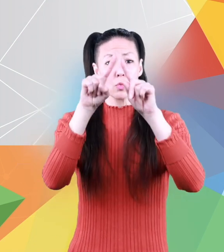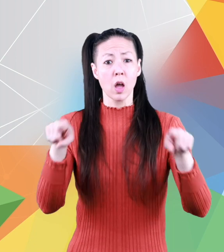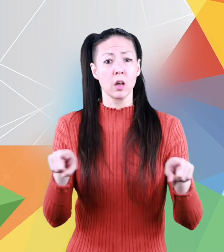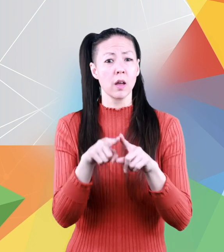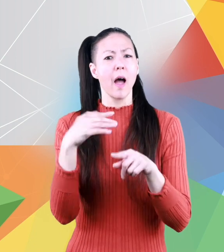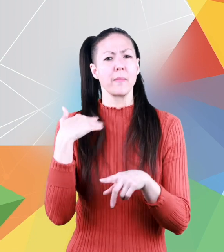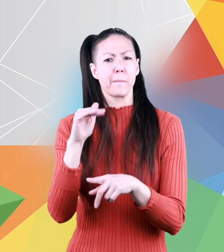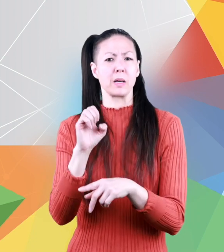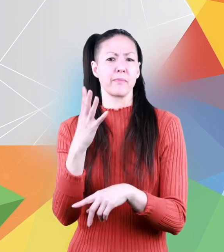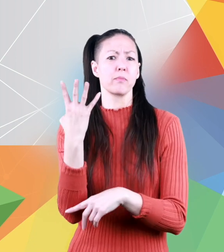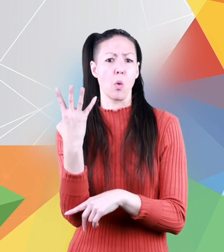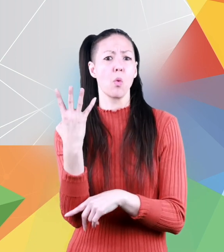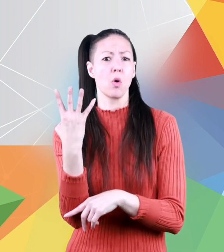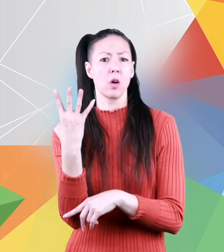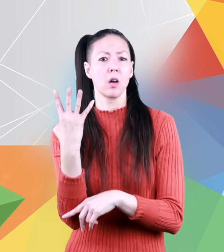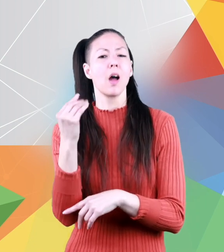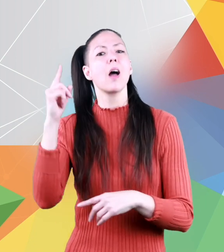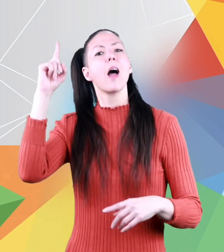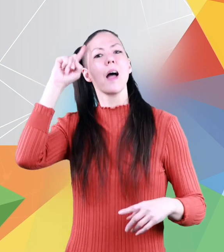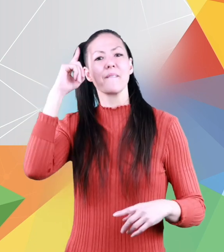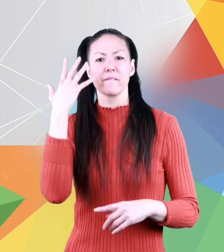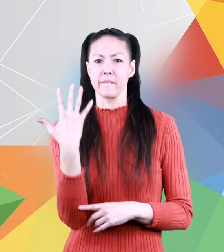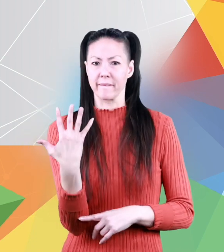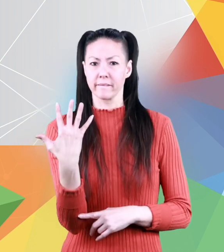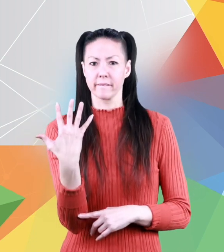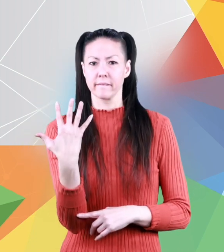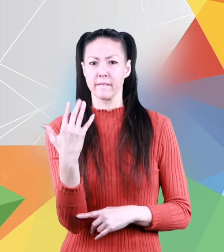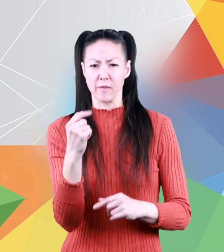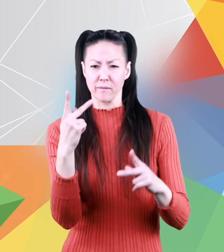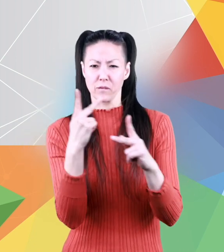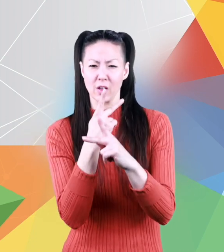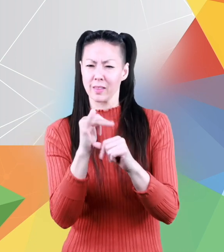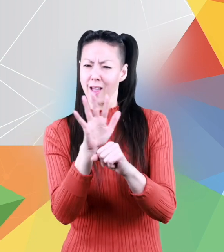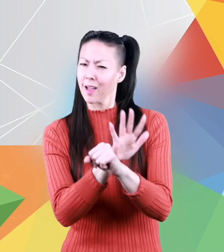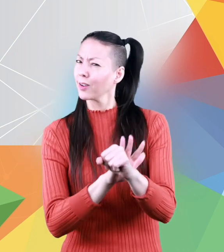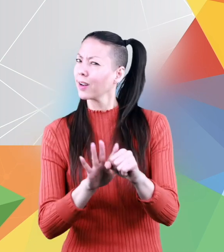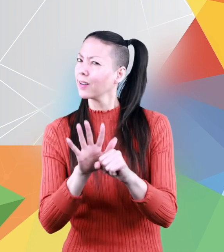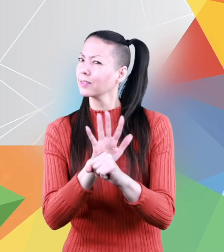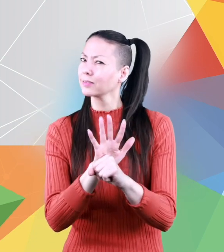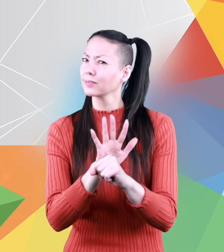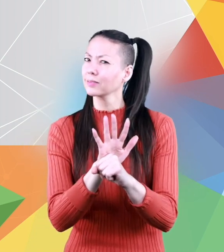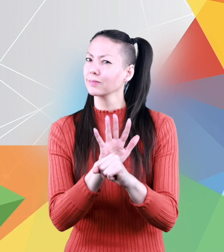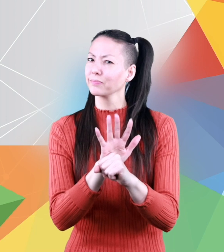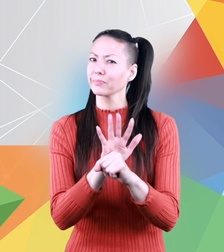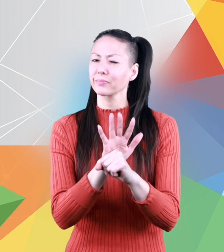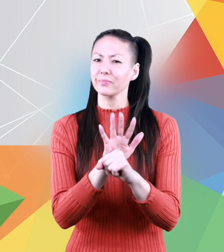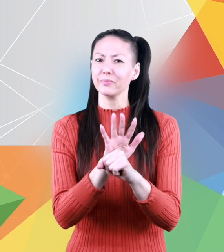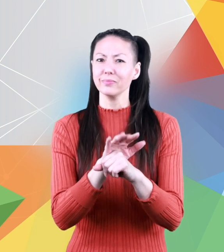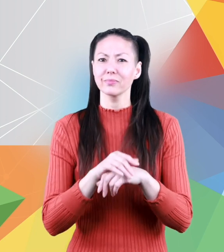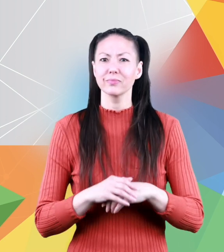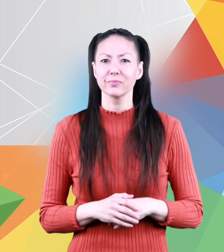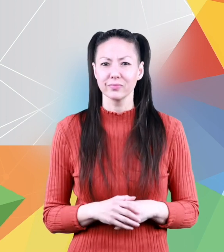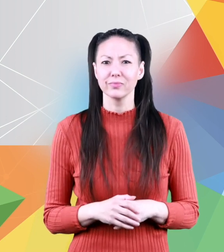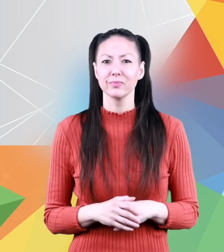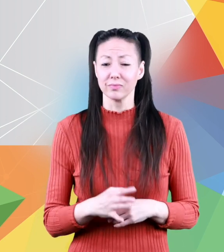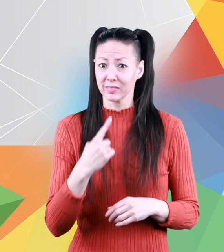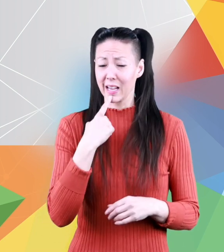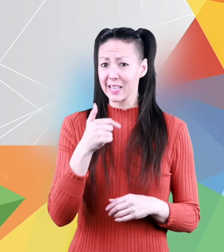has a base of four and a height of five can you figure out its area if you